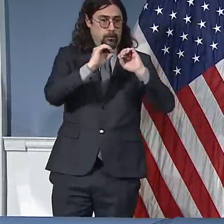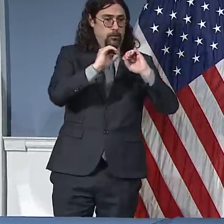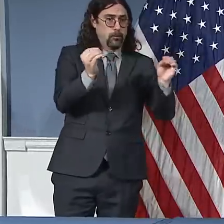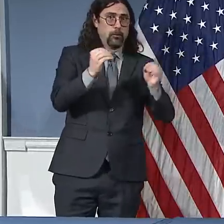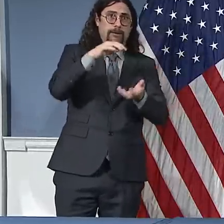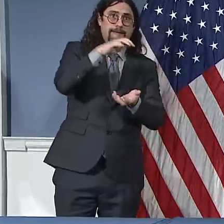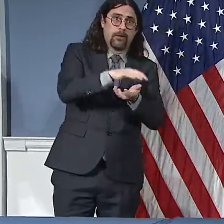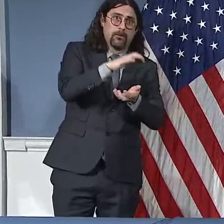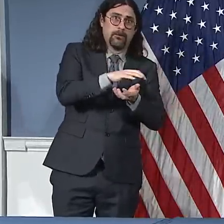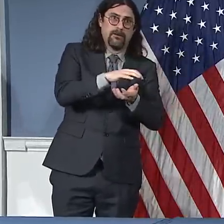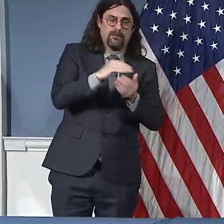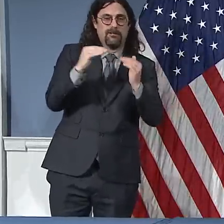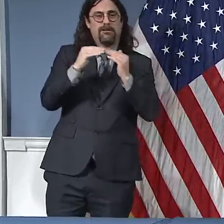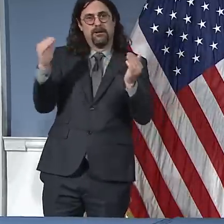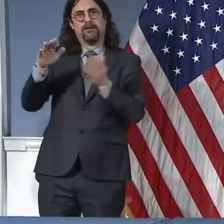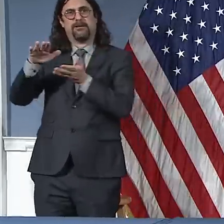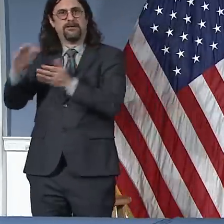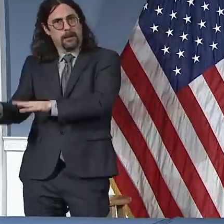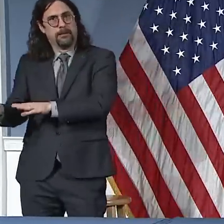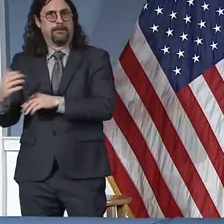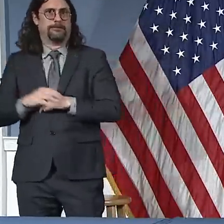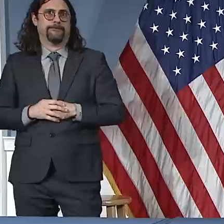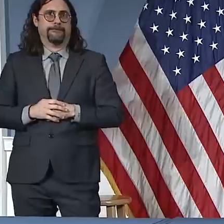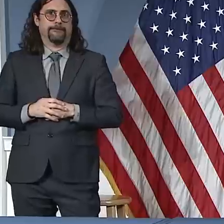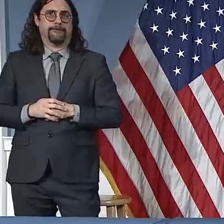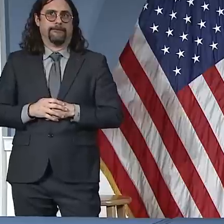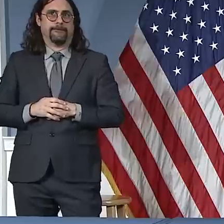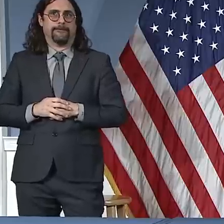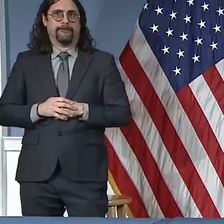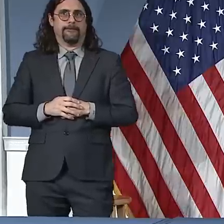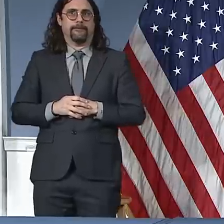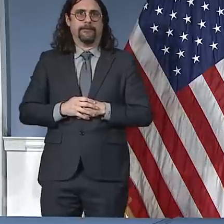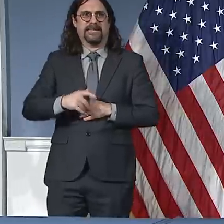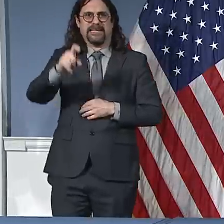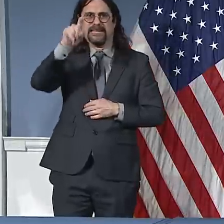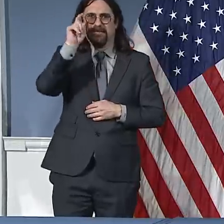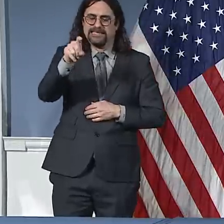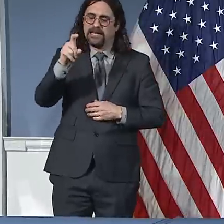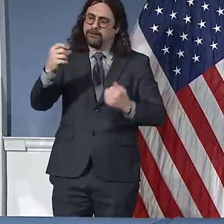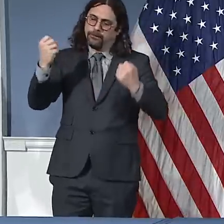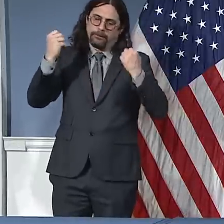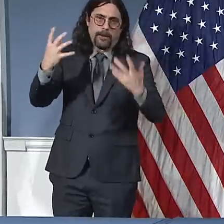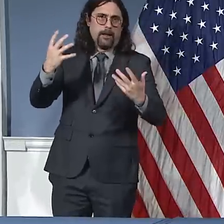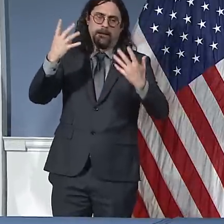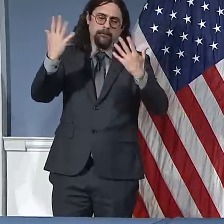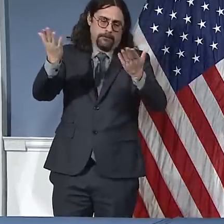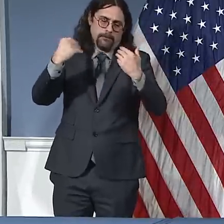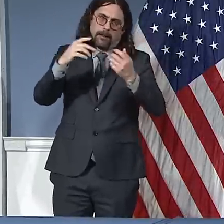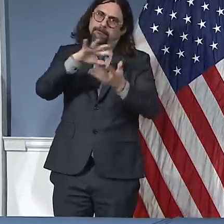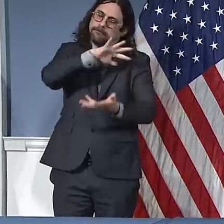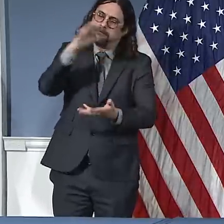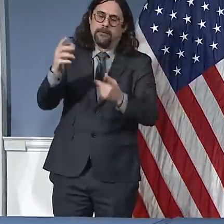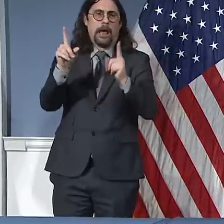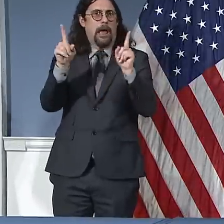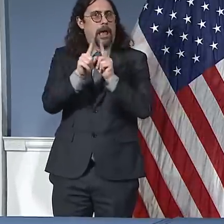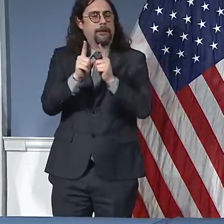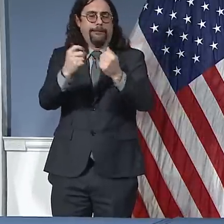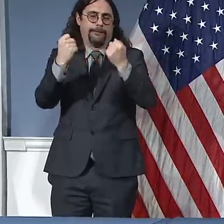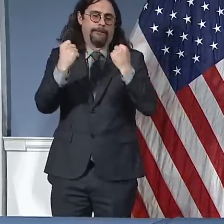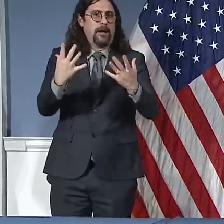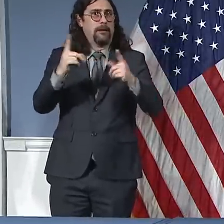At our warehouse, our emergency management warehouse in Brooklyn, I saw 400